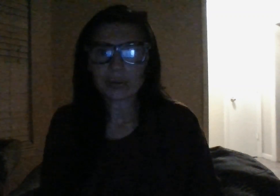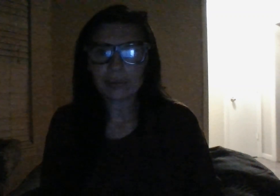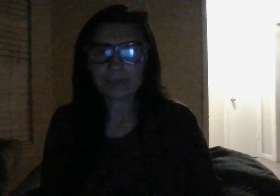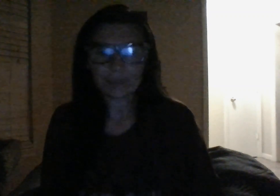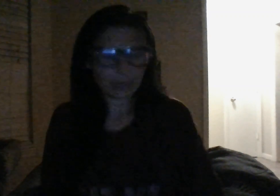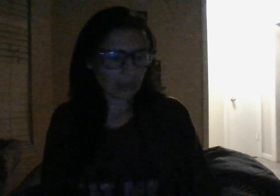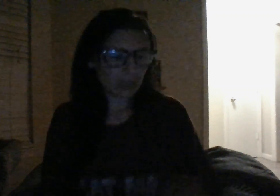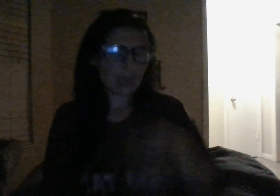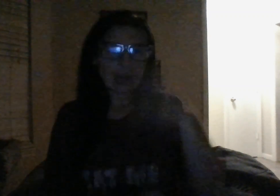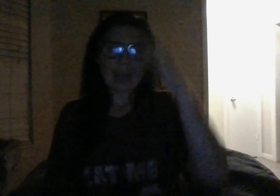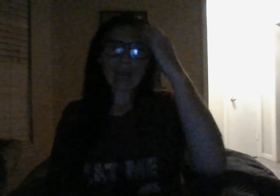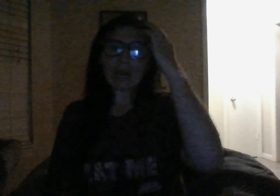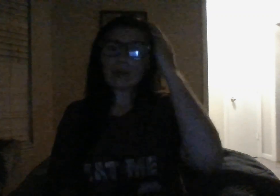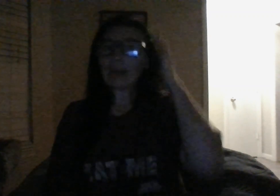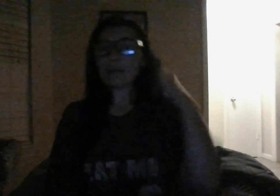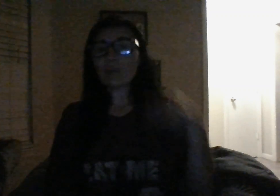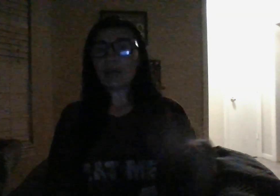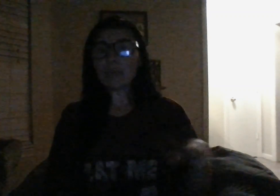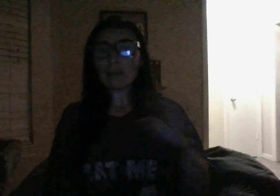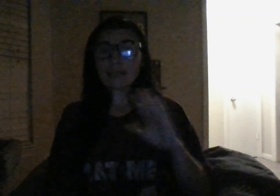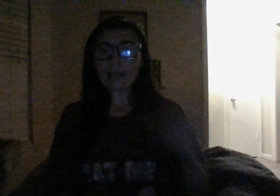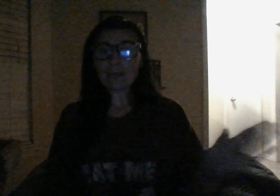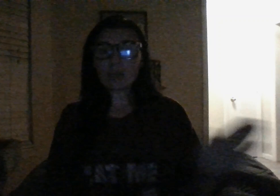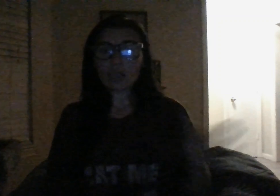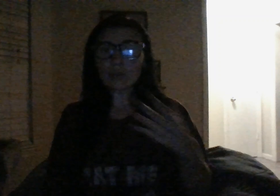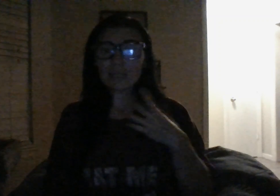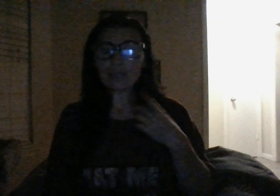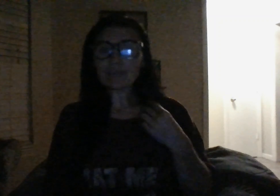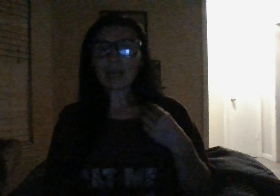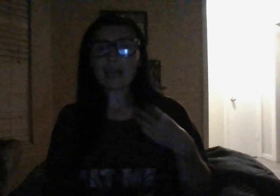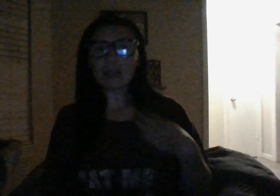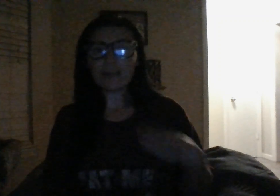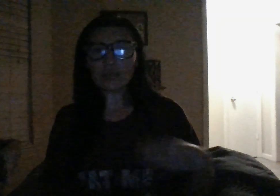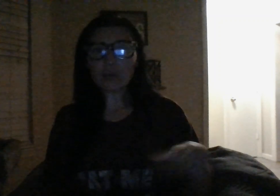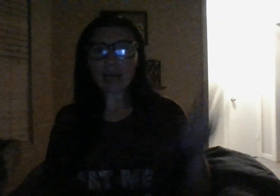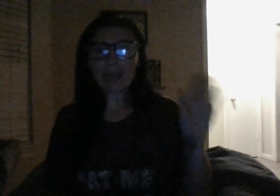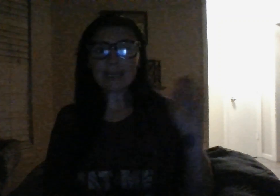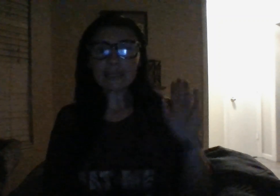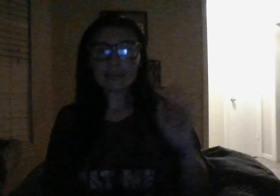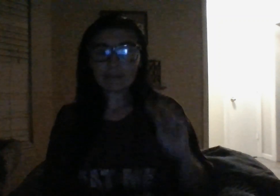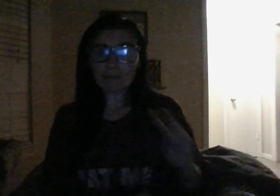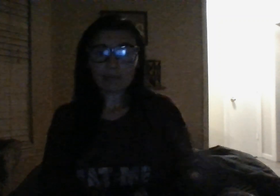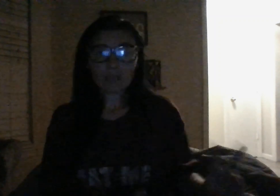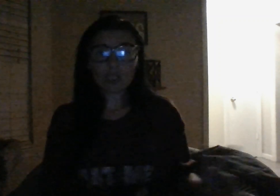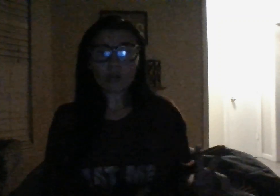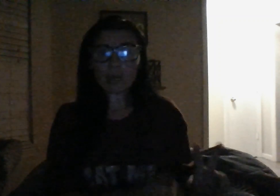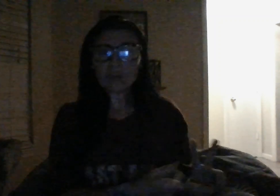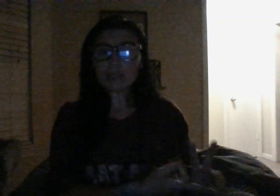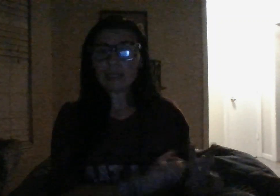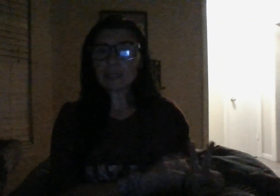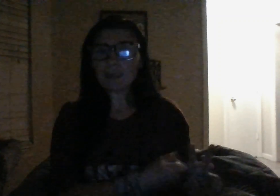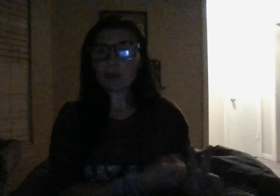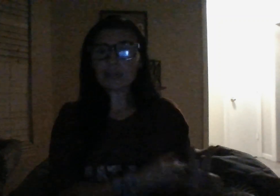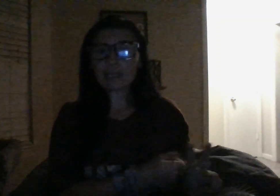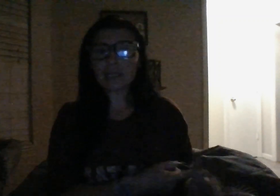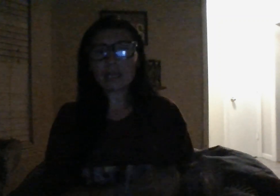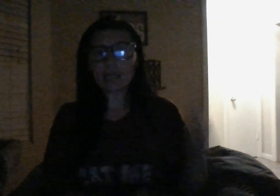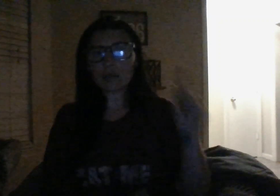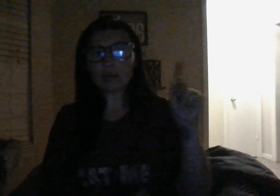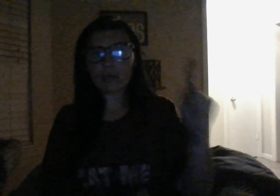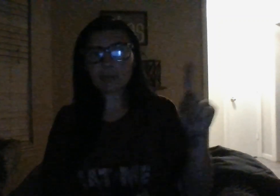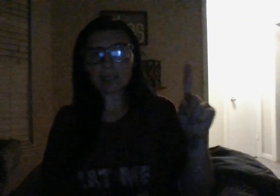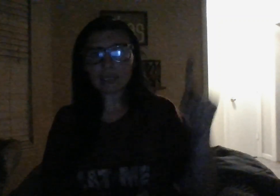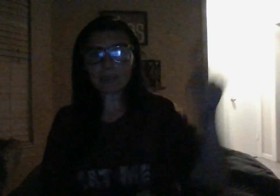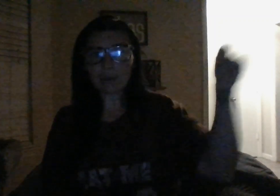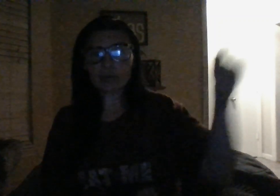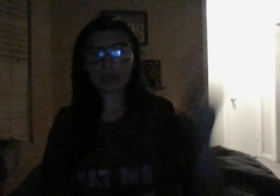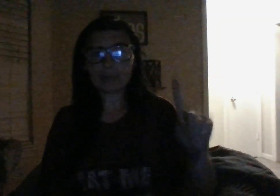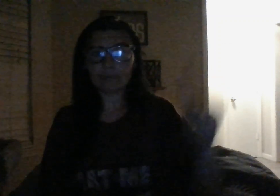truth. Alright, well anyways, I'm going to close it. I love you guys. Kudos to this person. And kudos to this person.